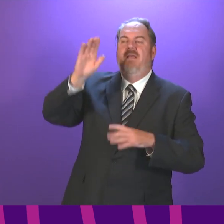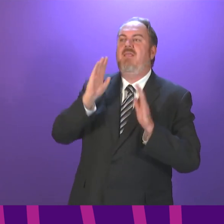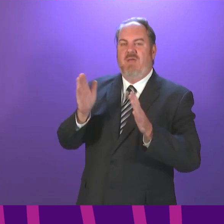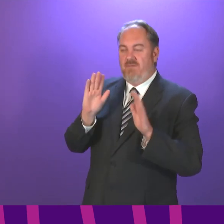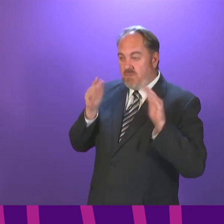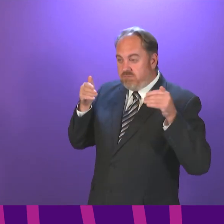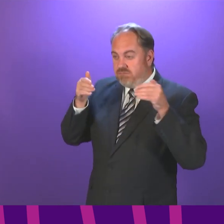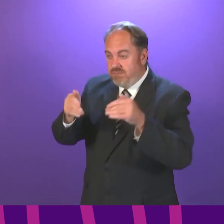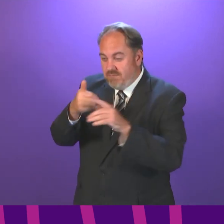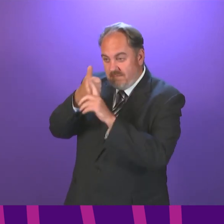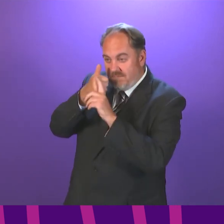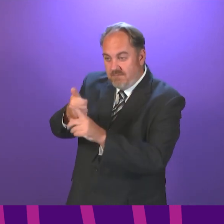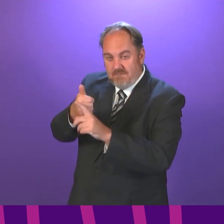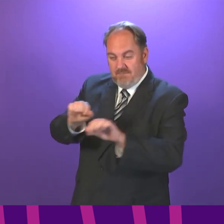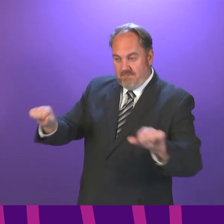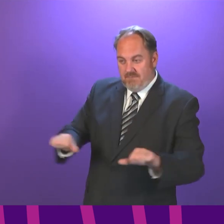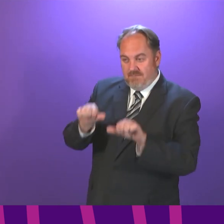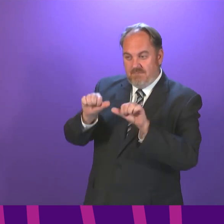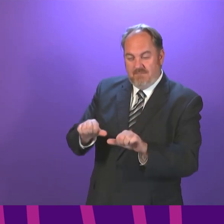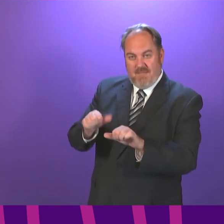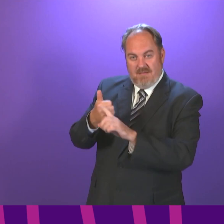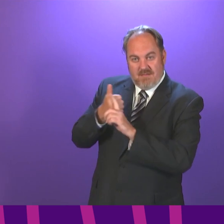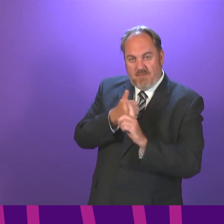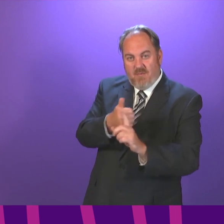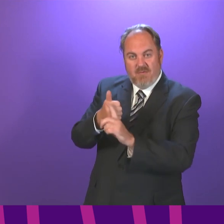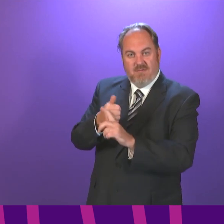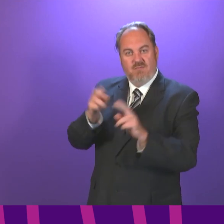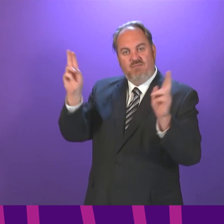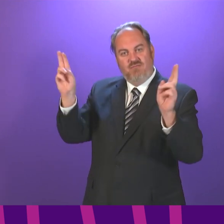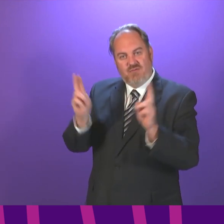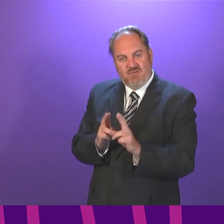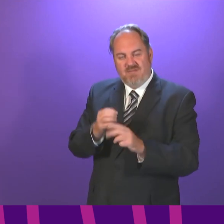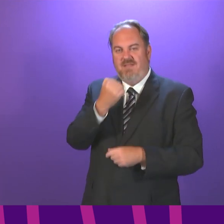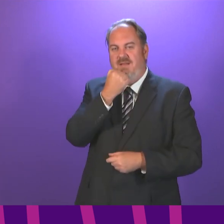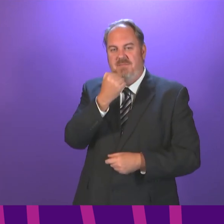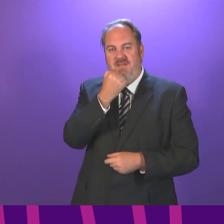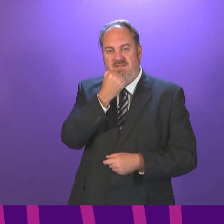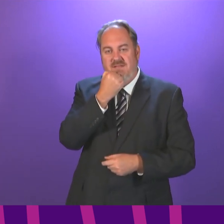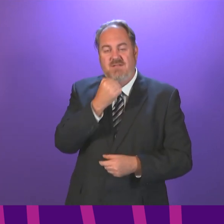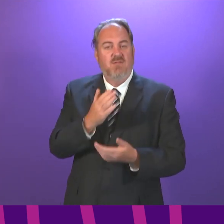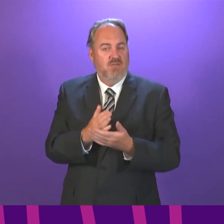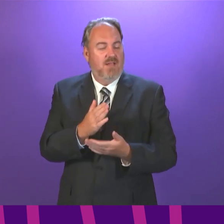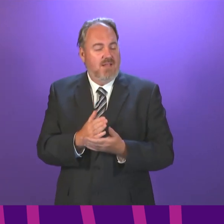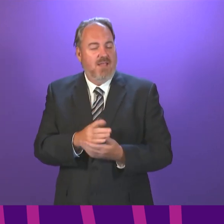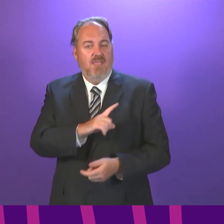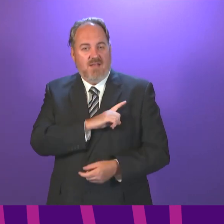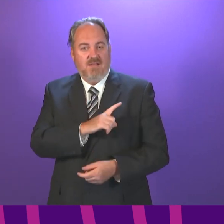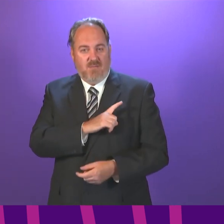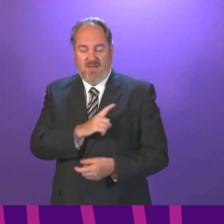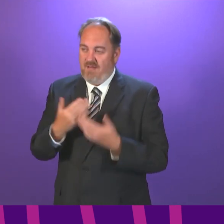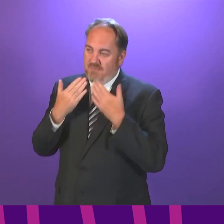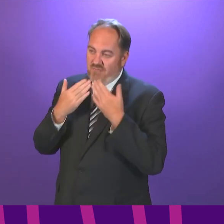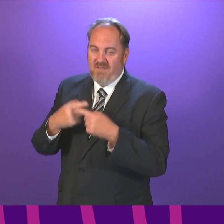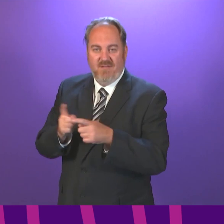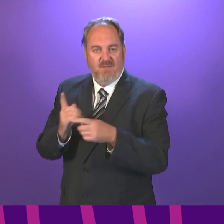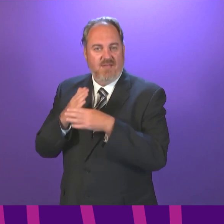matters. People working across our public health teams have done an excellent job in the last few weeks to get us into the much stronger position we are in